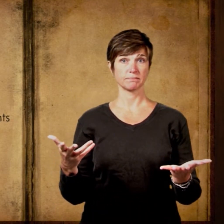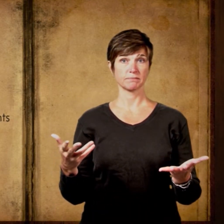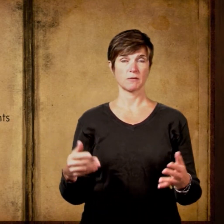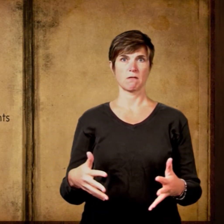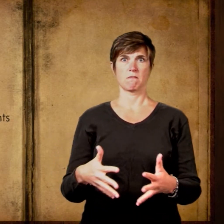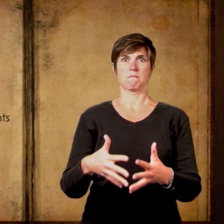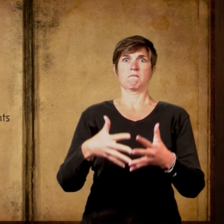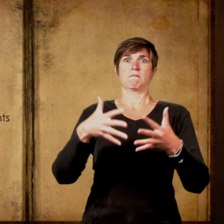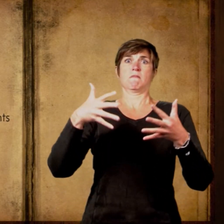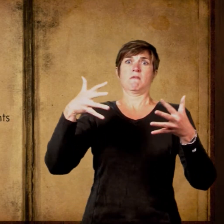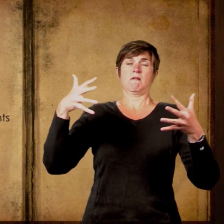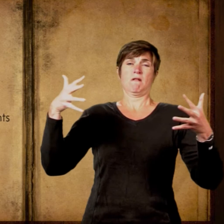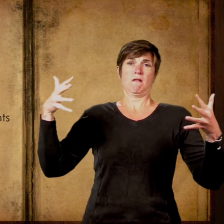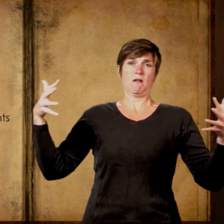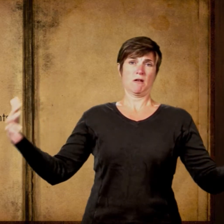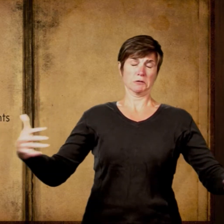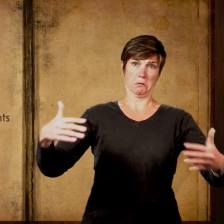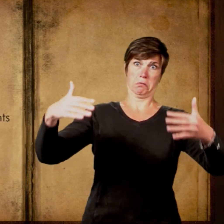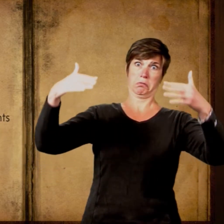Generously Generously In large amounts